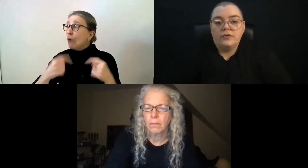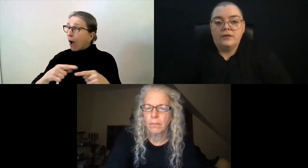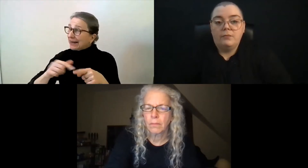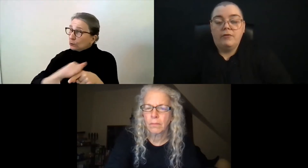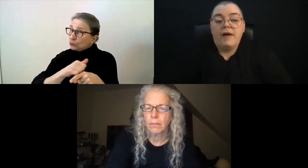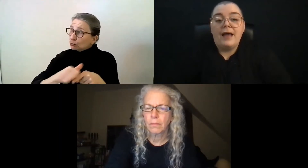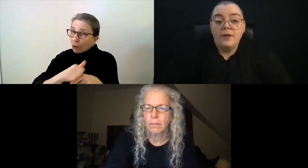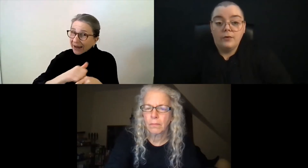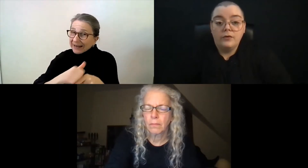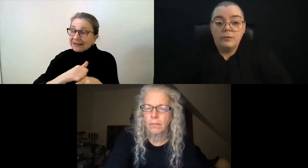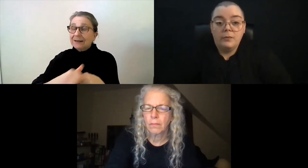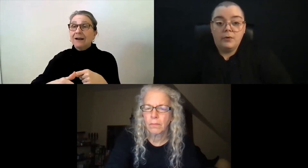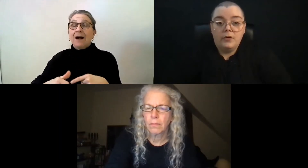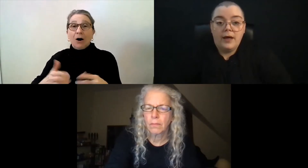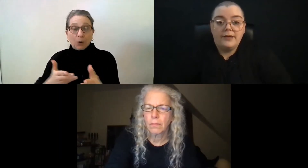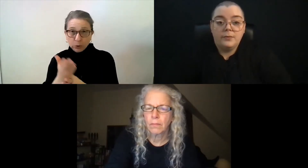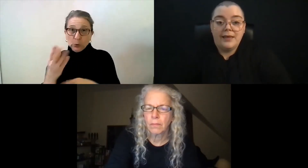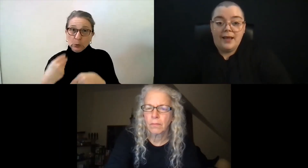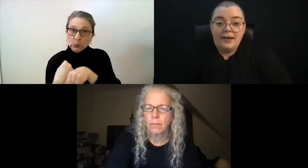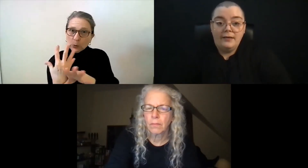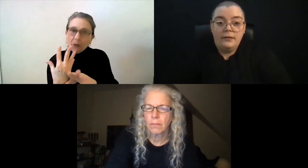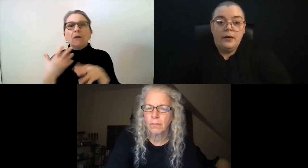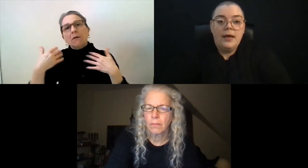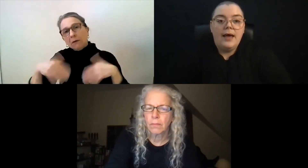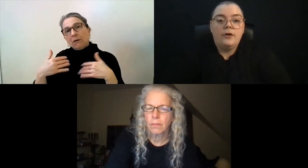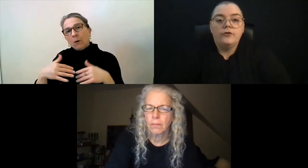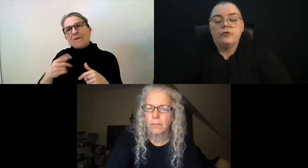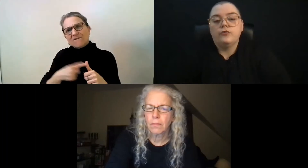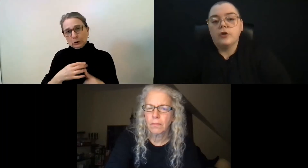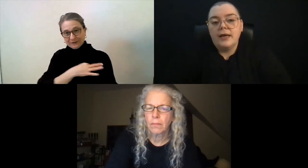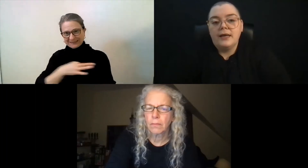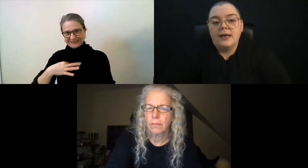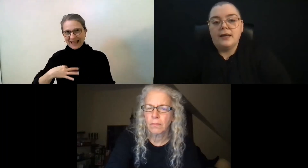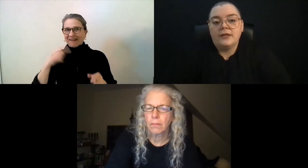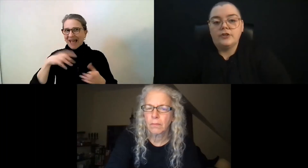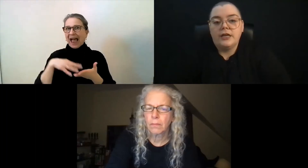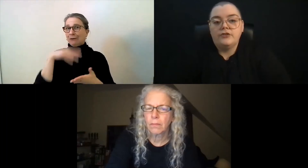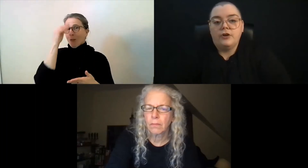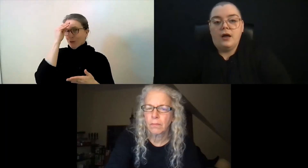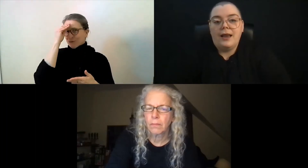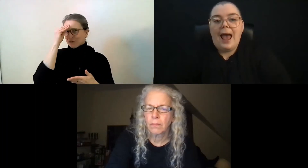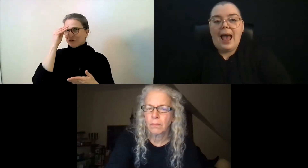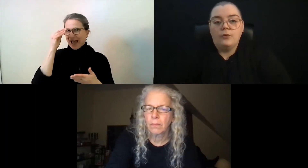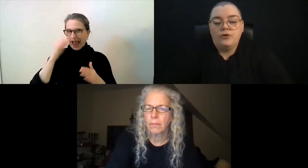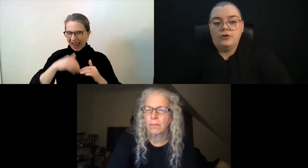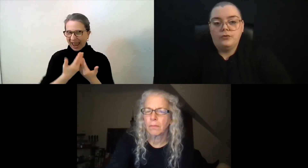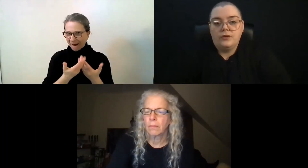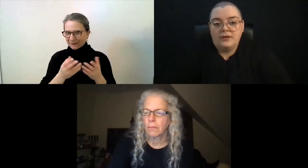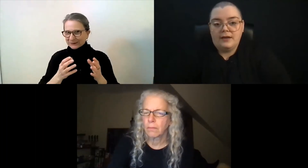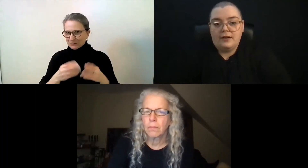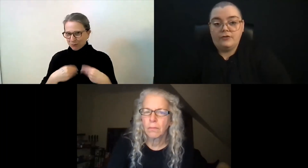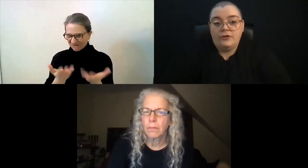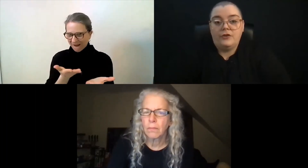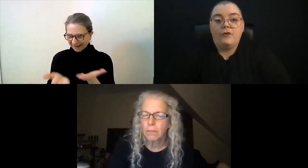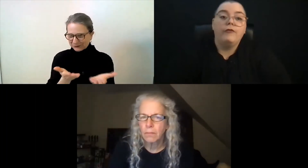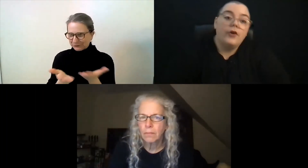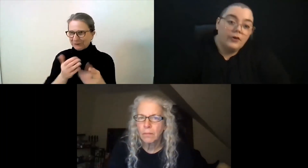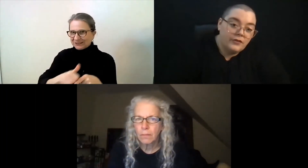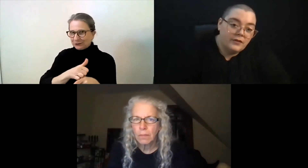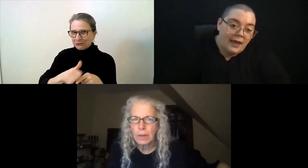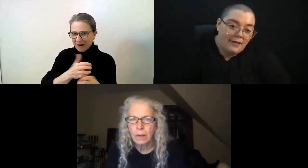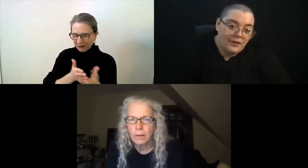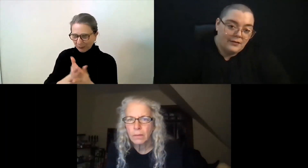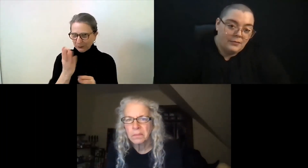resources and provide those to people as we can. And also training and education on how to use the technology. So